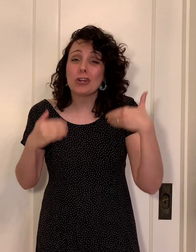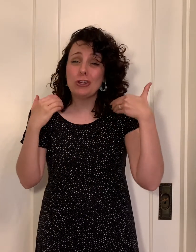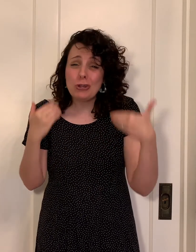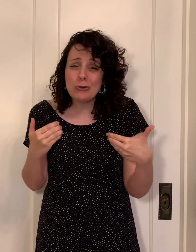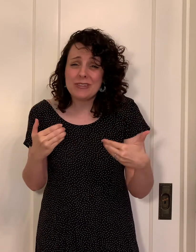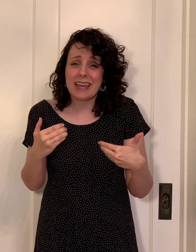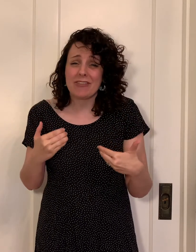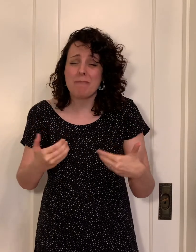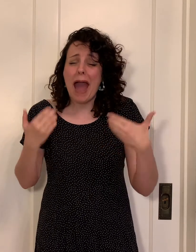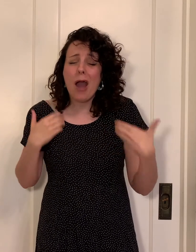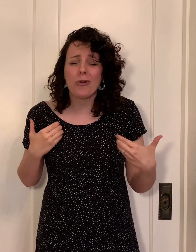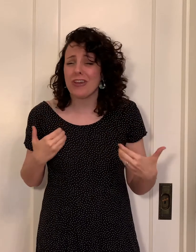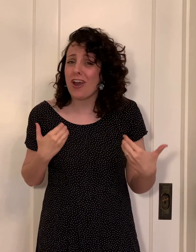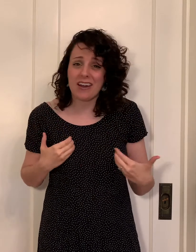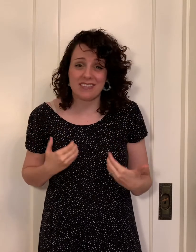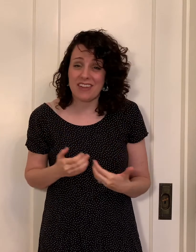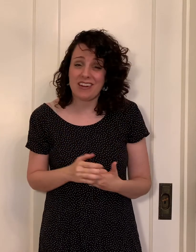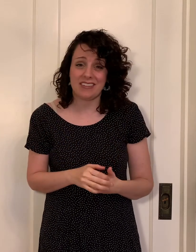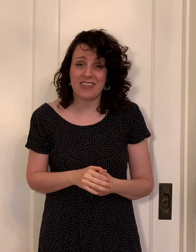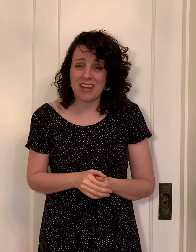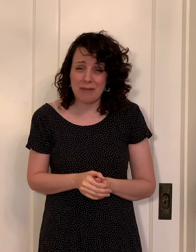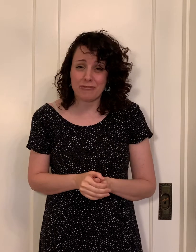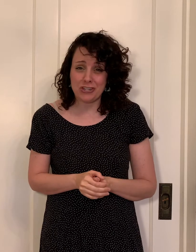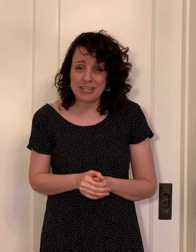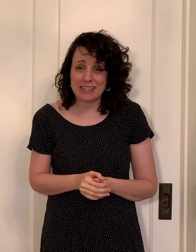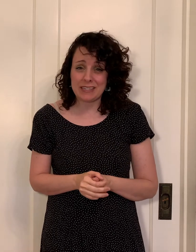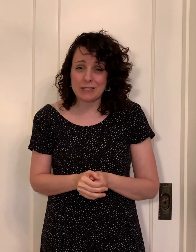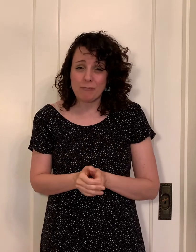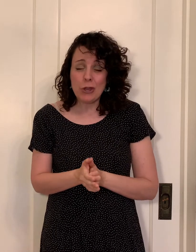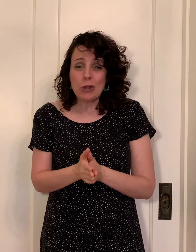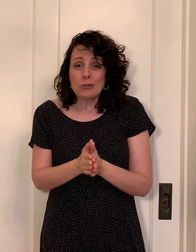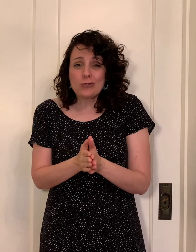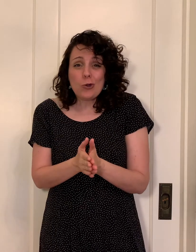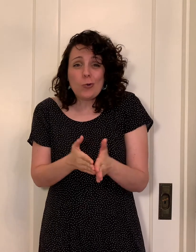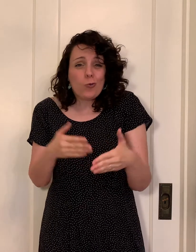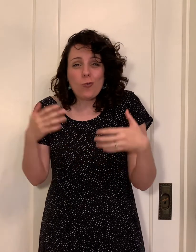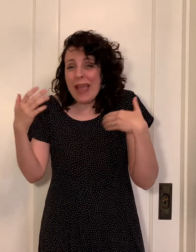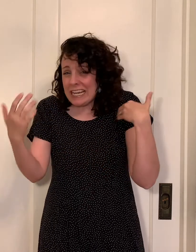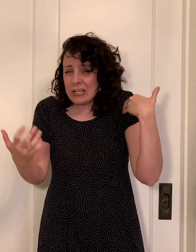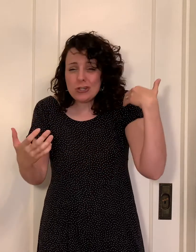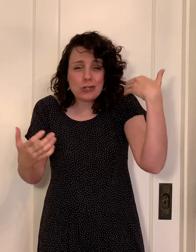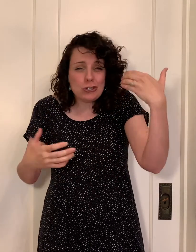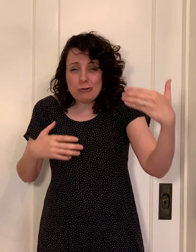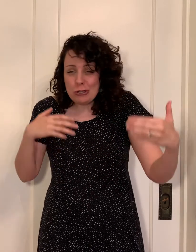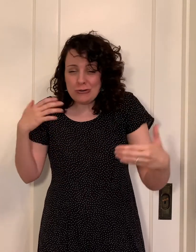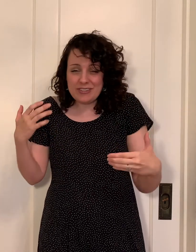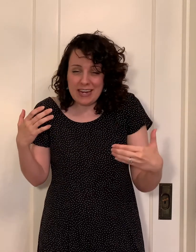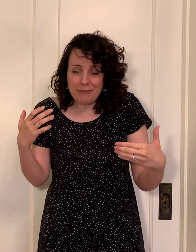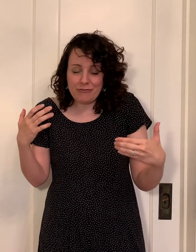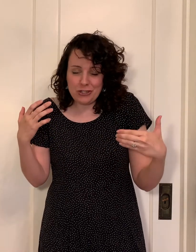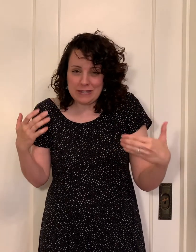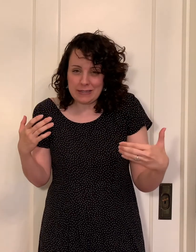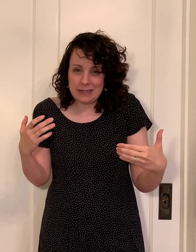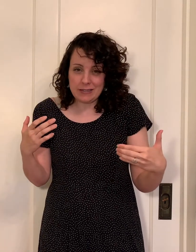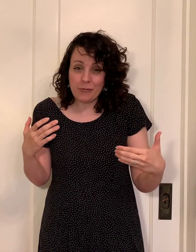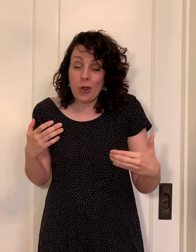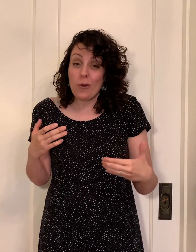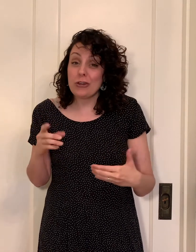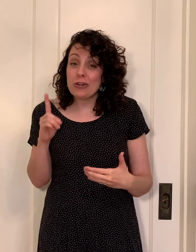using the power that god has given us in the name of jesus so when should you use the name of jesus well a good